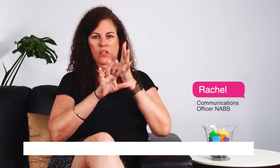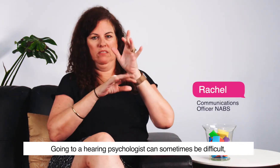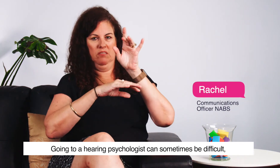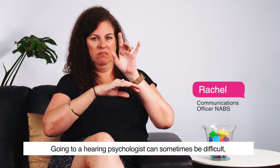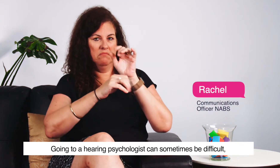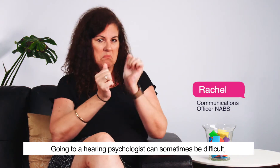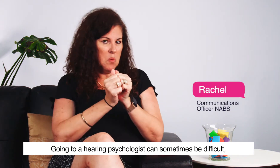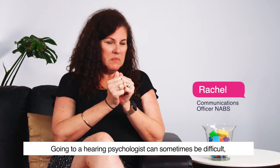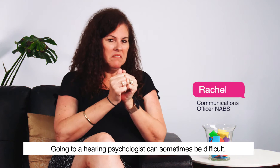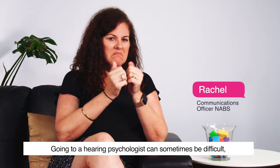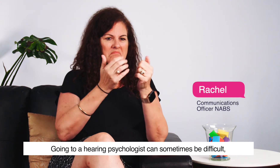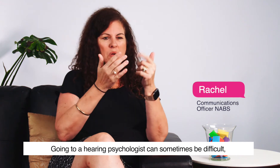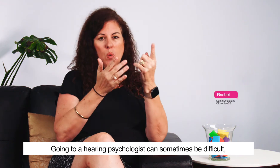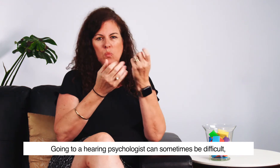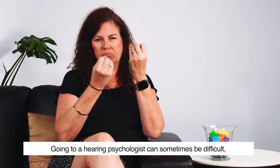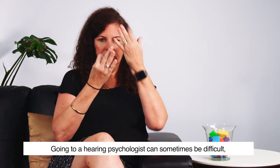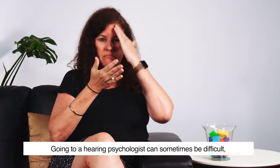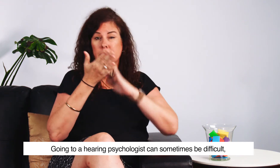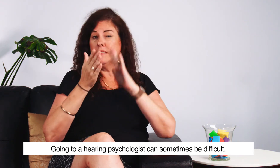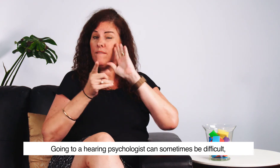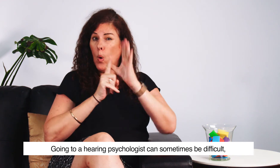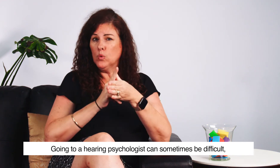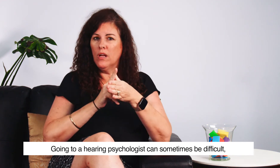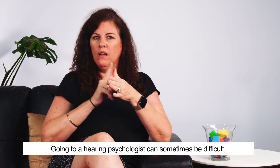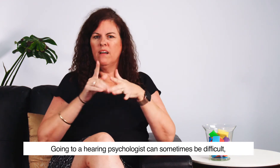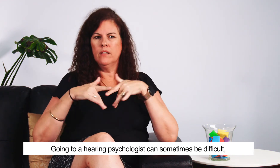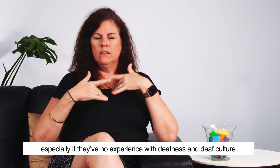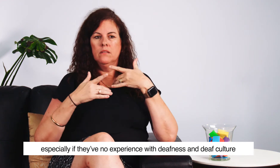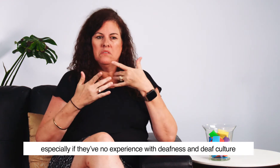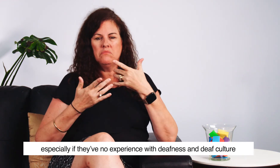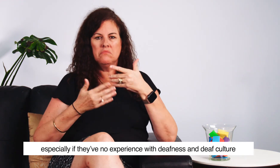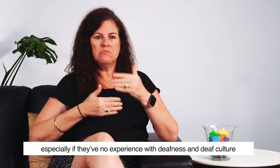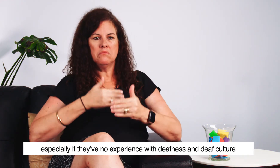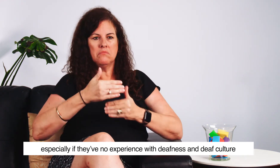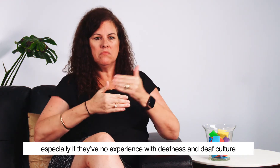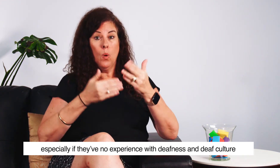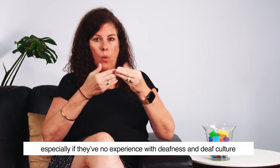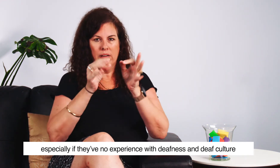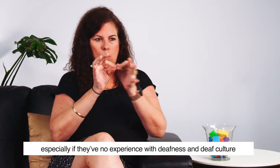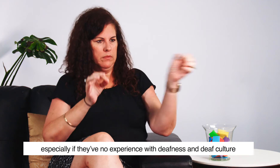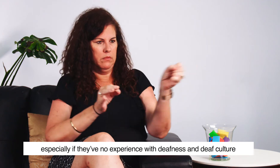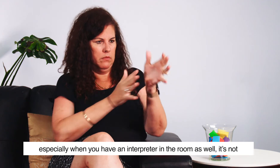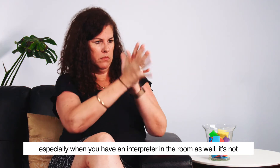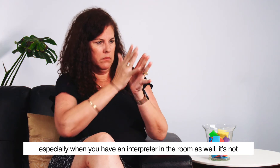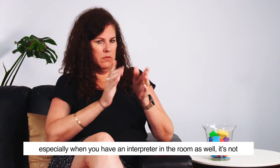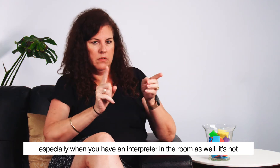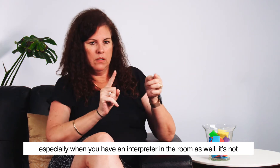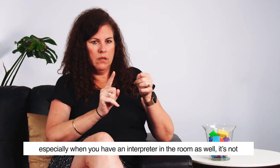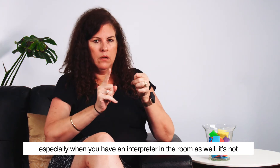And going to a hearing psychologist can sometimes be difficult, especially if they're not experienced with deafness and deaf culture, especially when you've got an